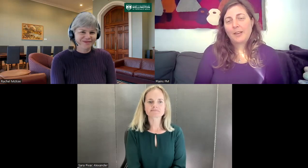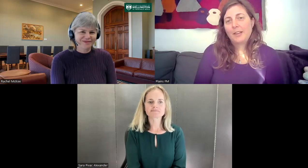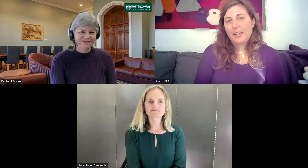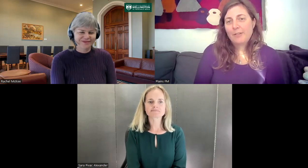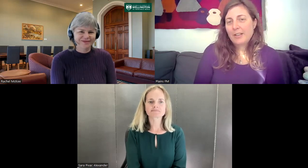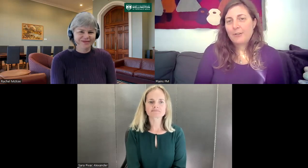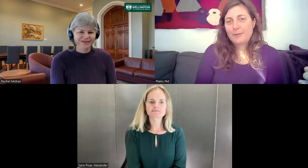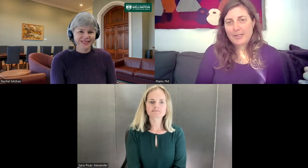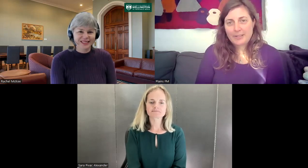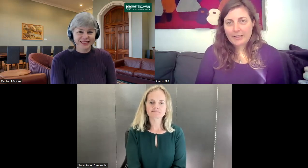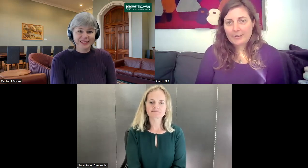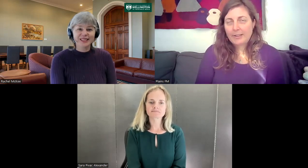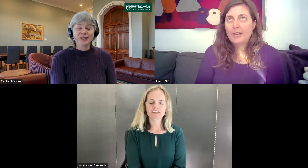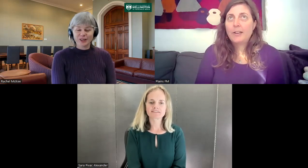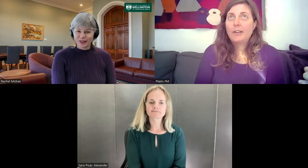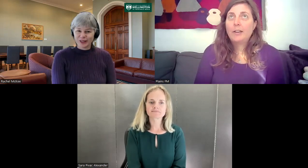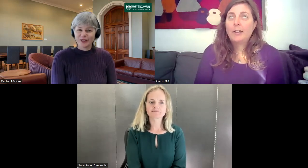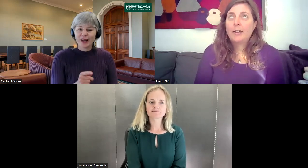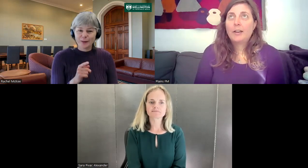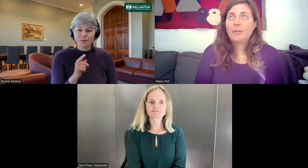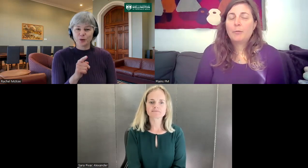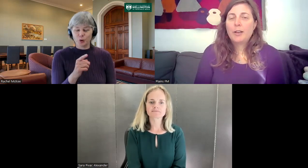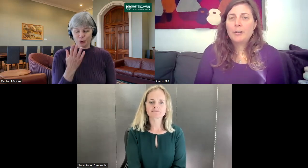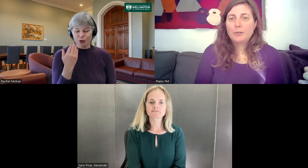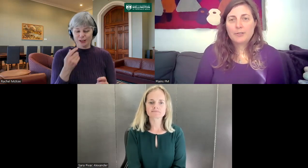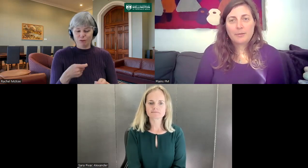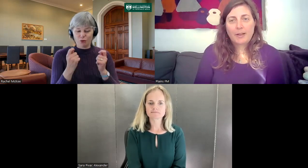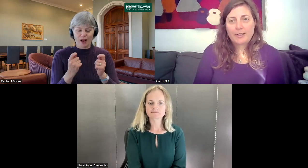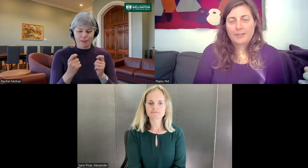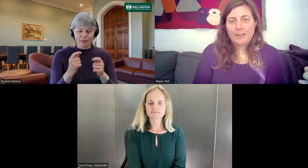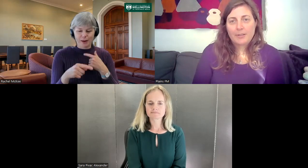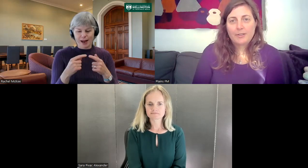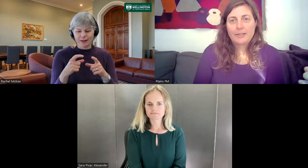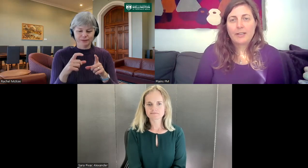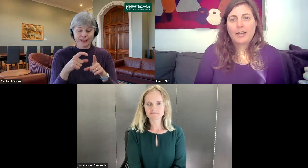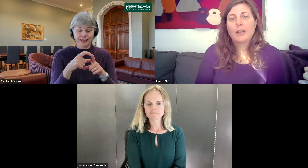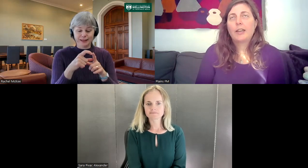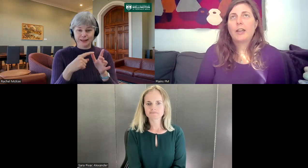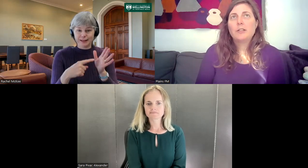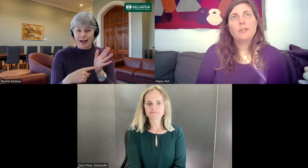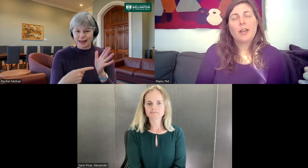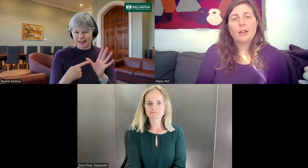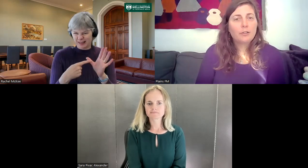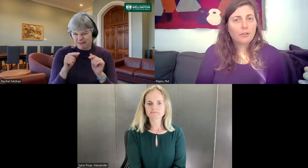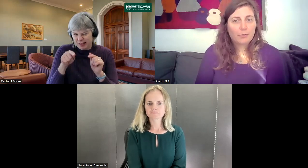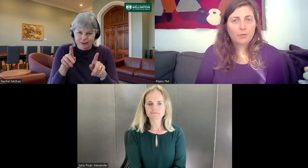Given that you've just mentioned data there, one question about data that I'm interested in, can you tell through